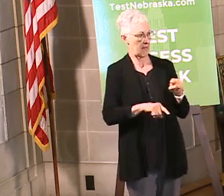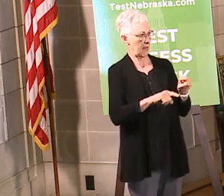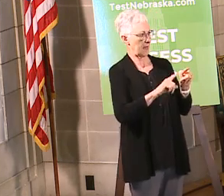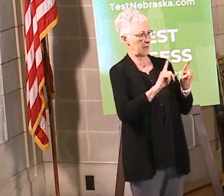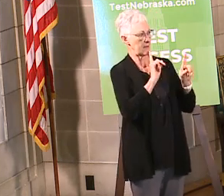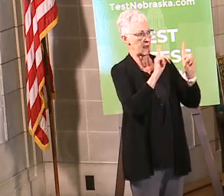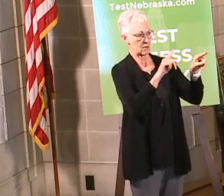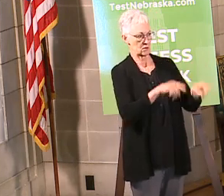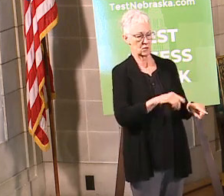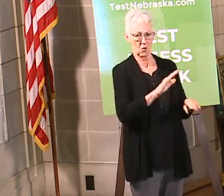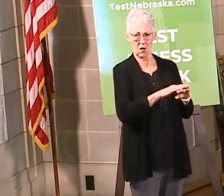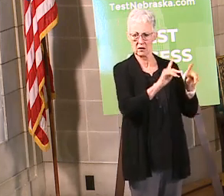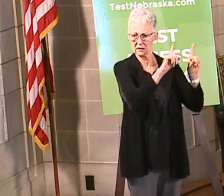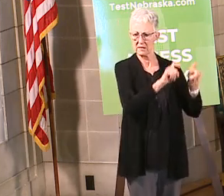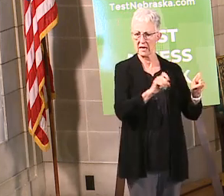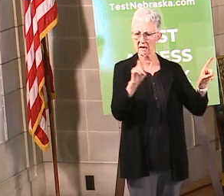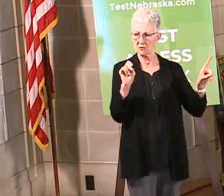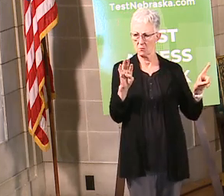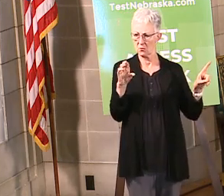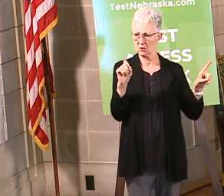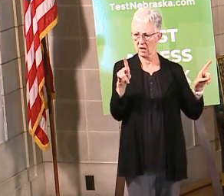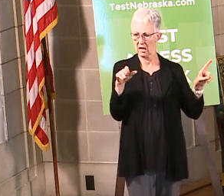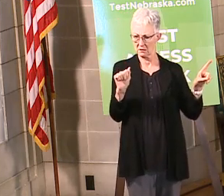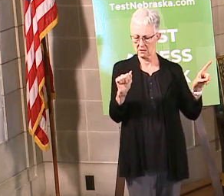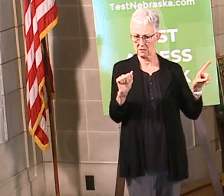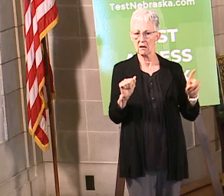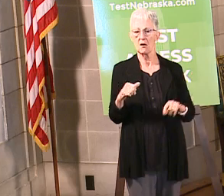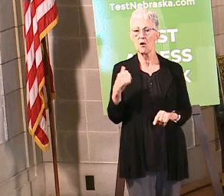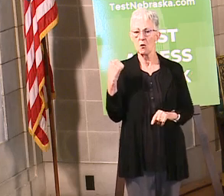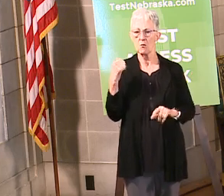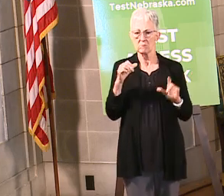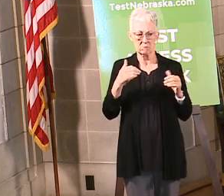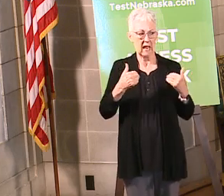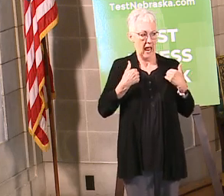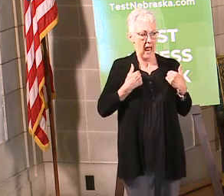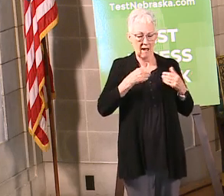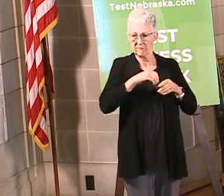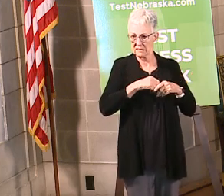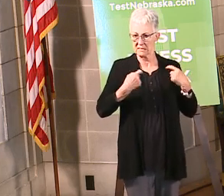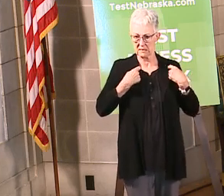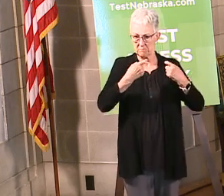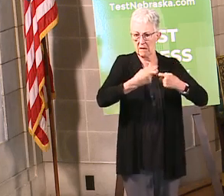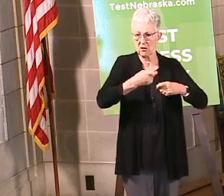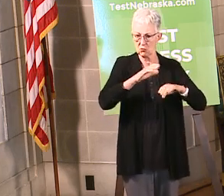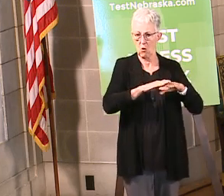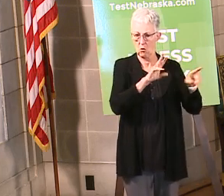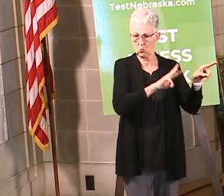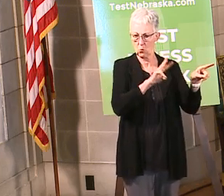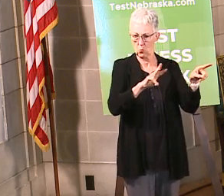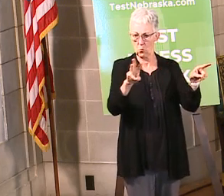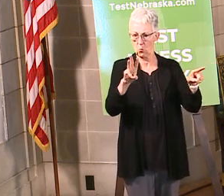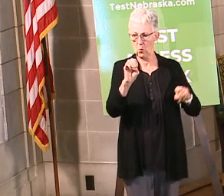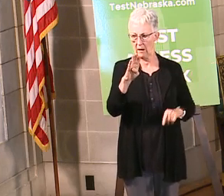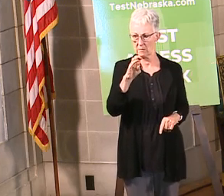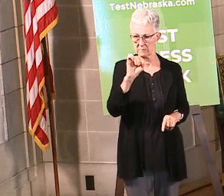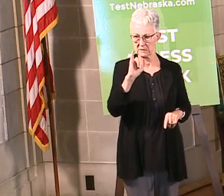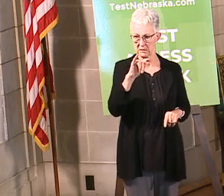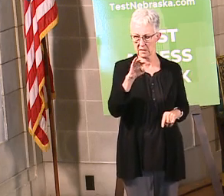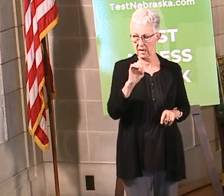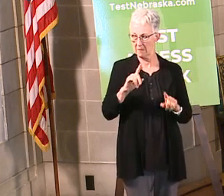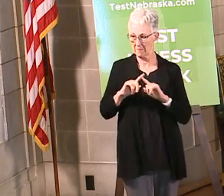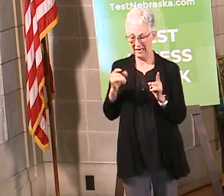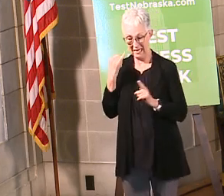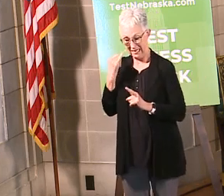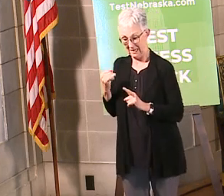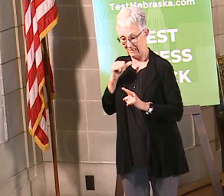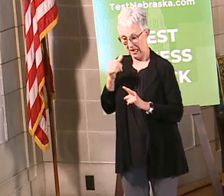website in Spanish, you can go to testnebraska.com slash es. The issue with regard to lack of internet access, however, is